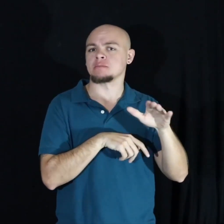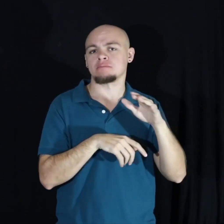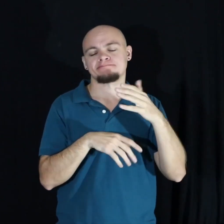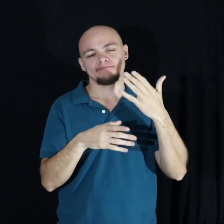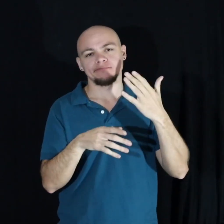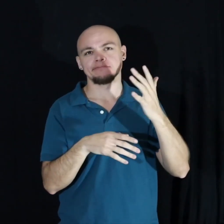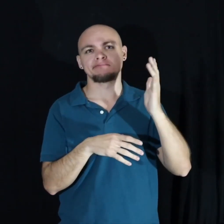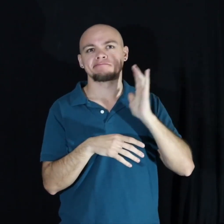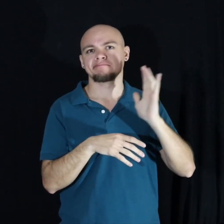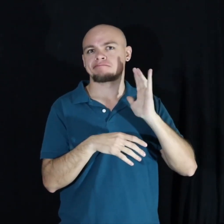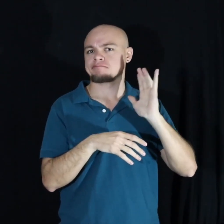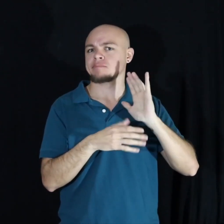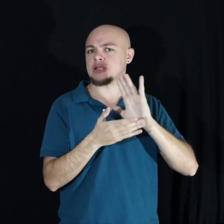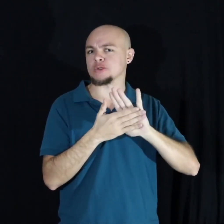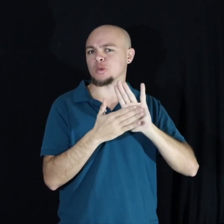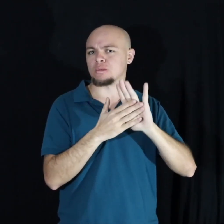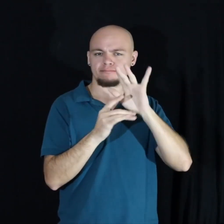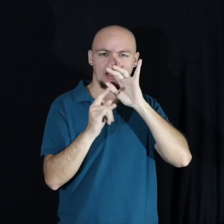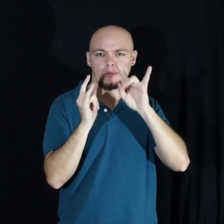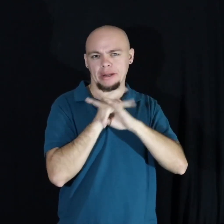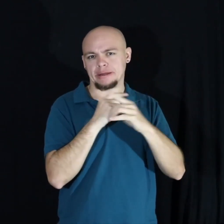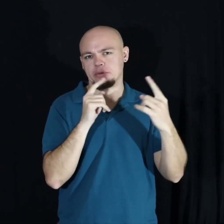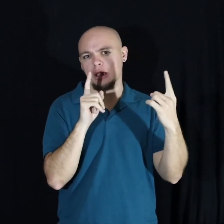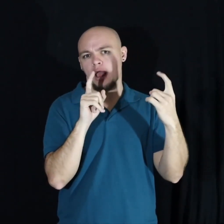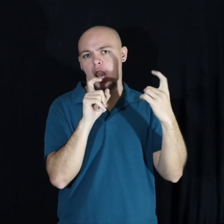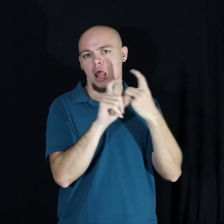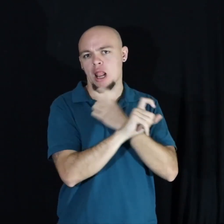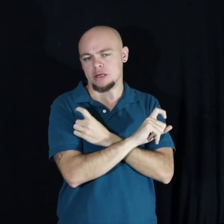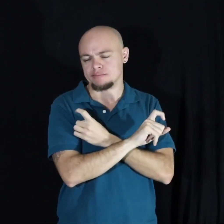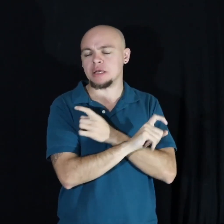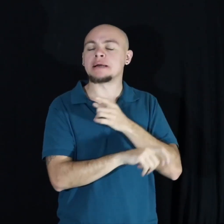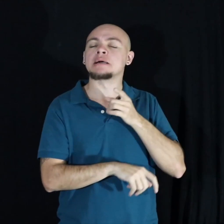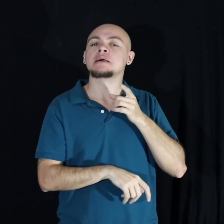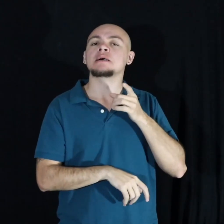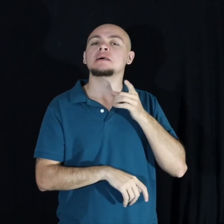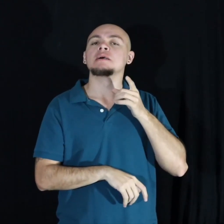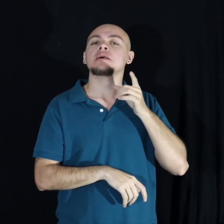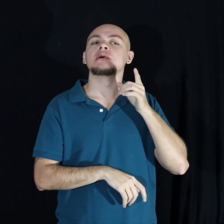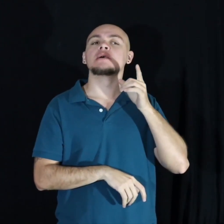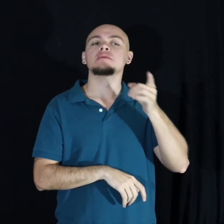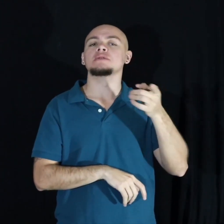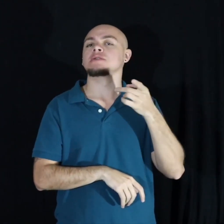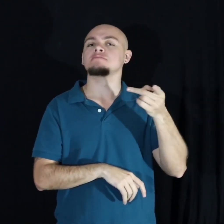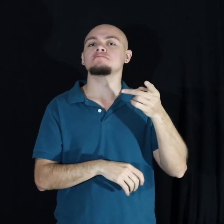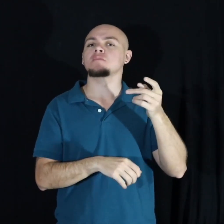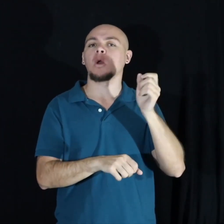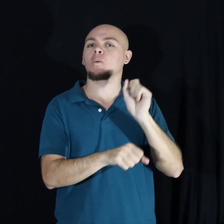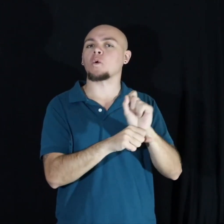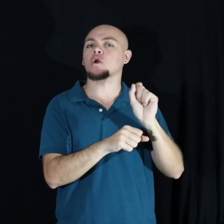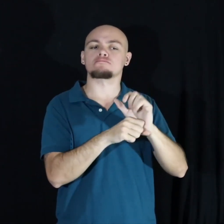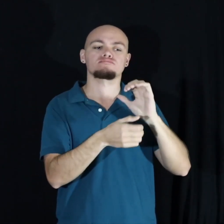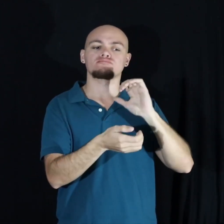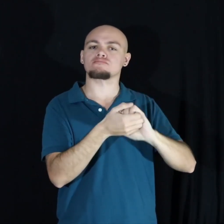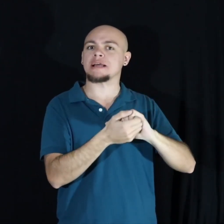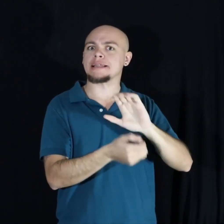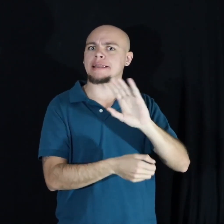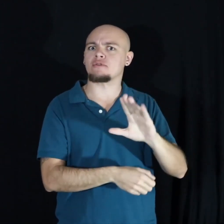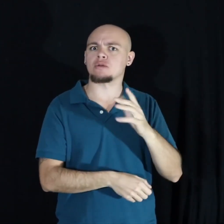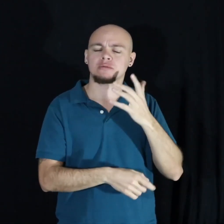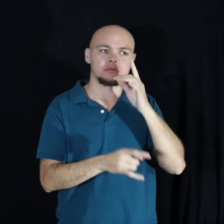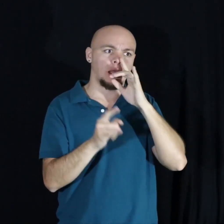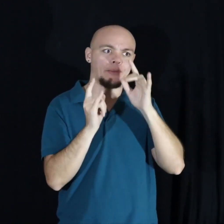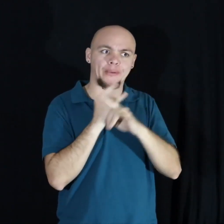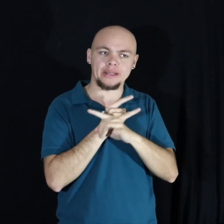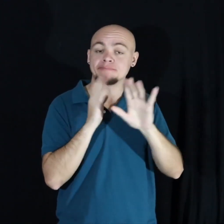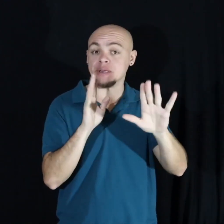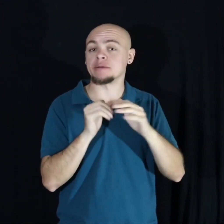paths in school. I was exiting and she was entering. We have never worked together. And I said, hey, girl,